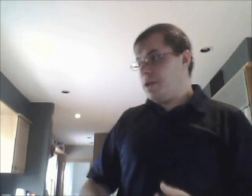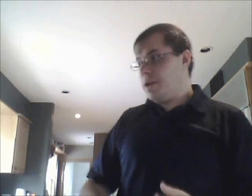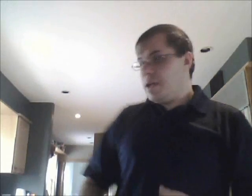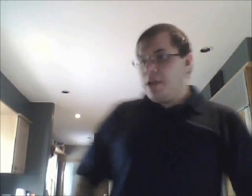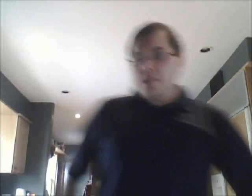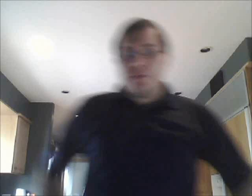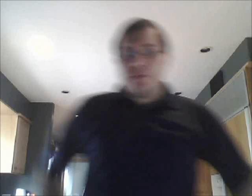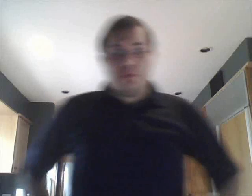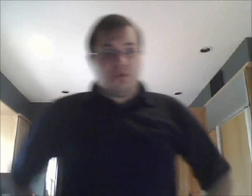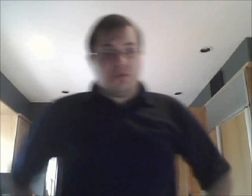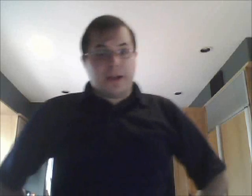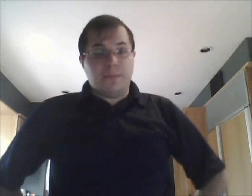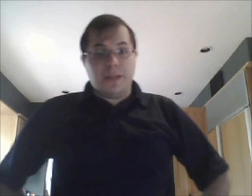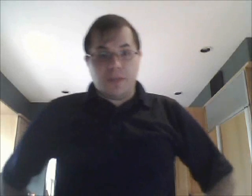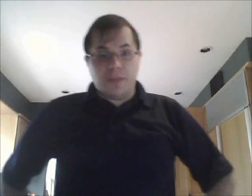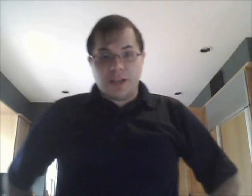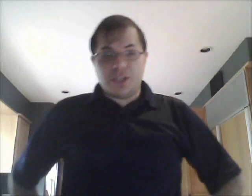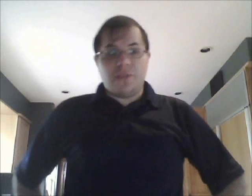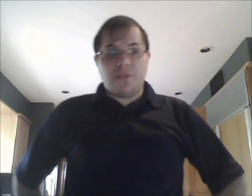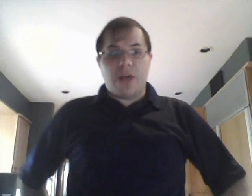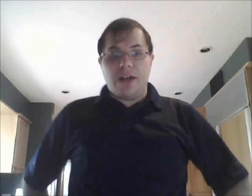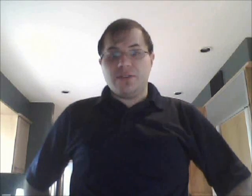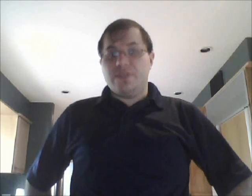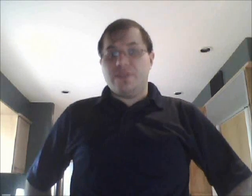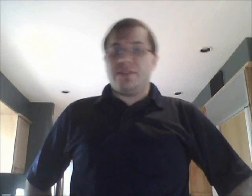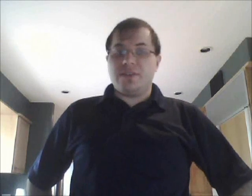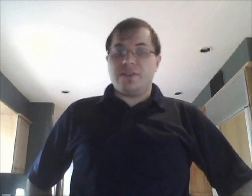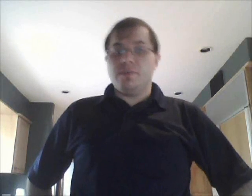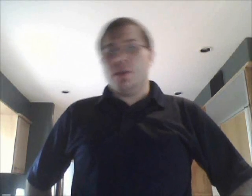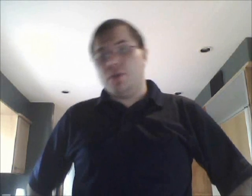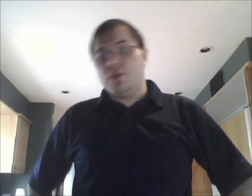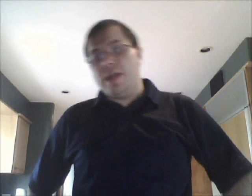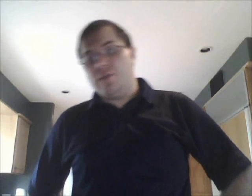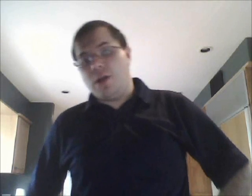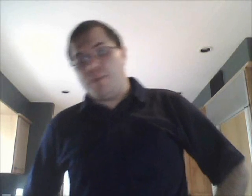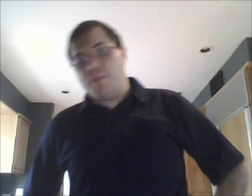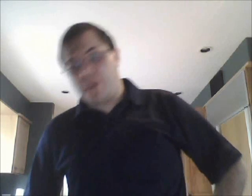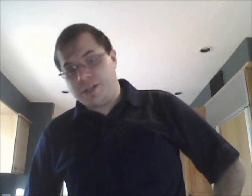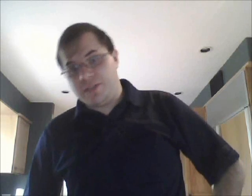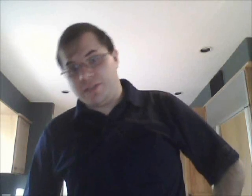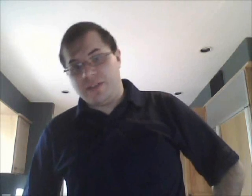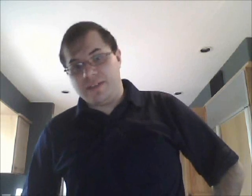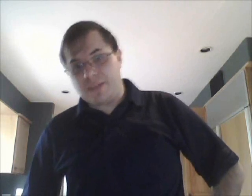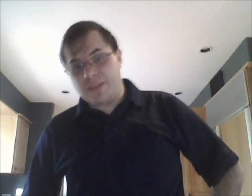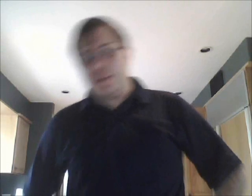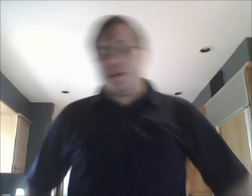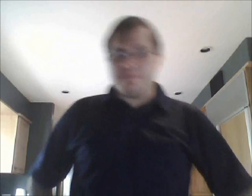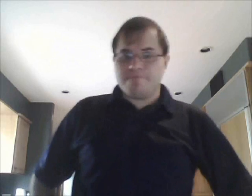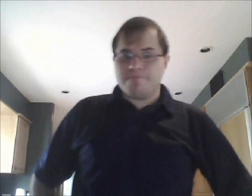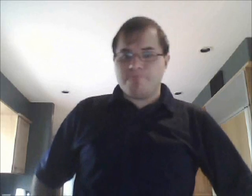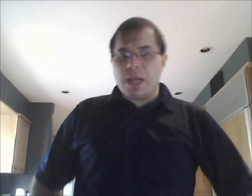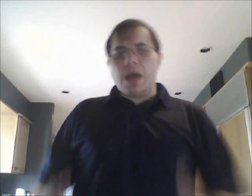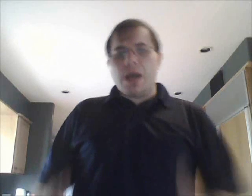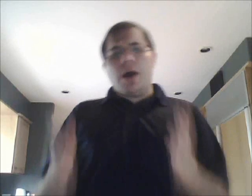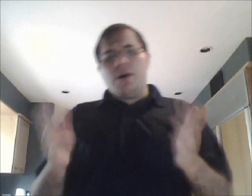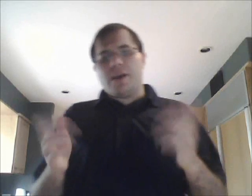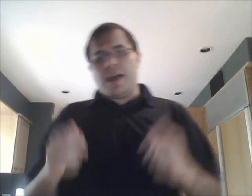for direct manipulation of files and system low-level operations say assembly. Okay